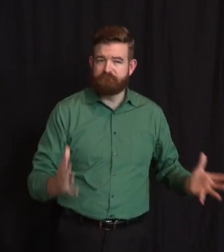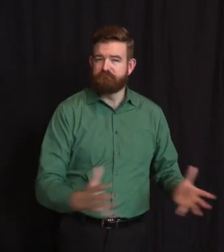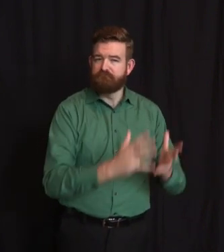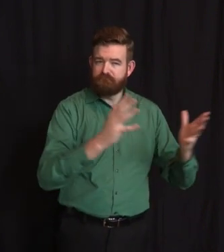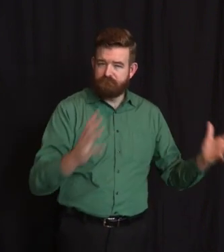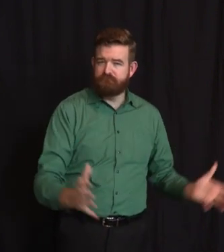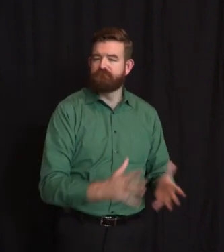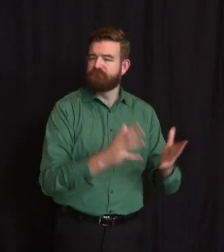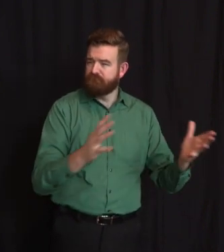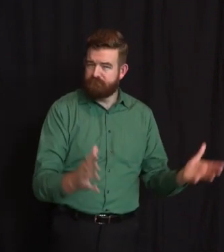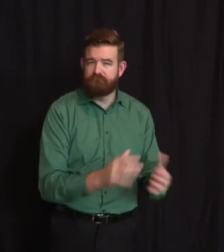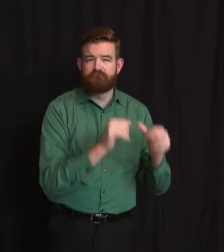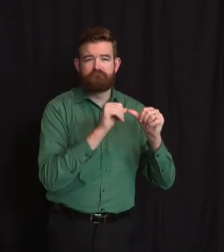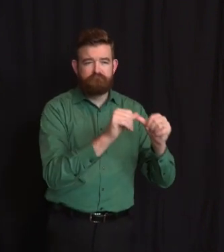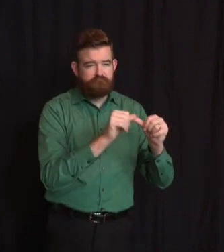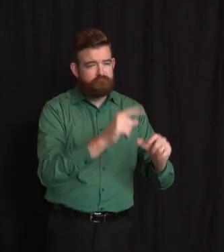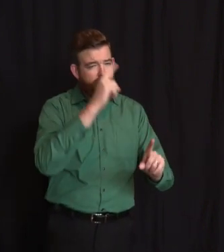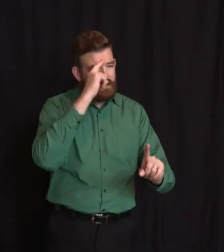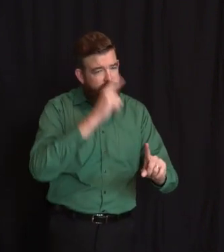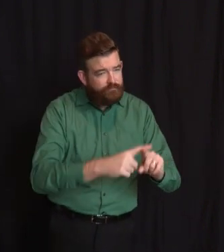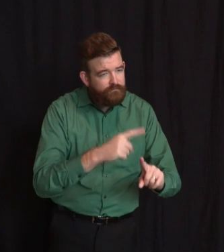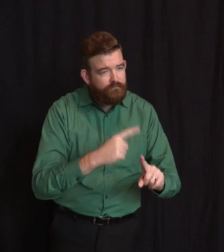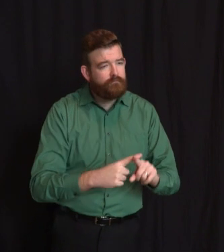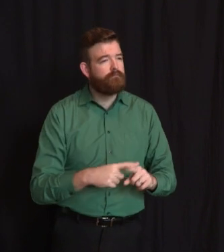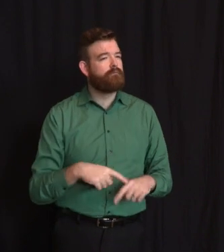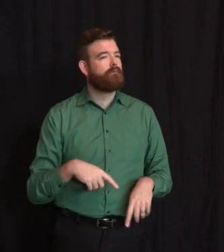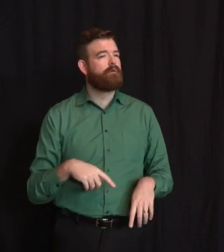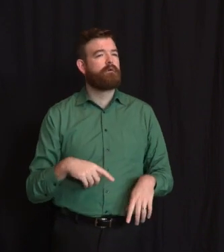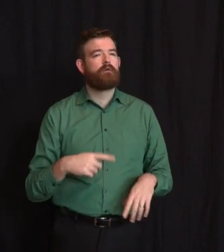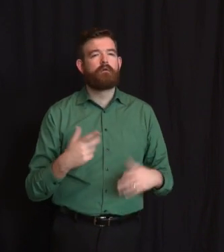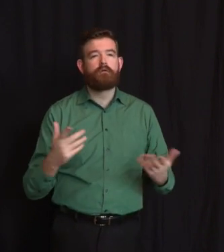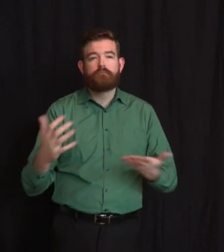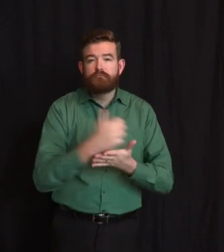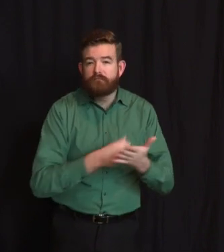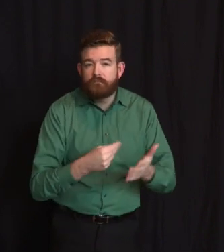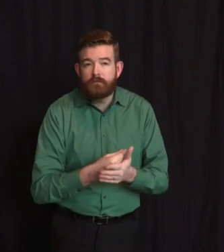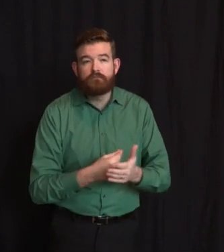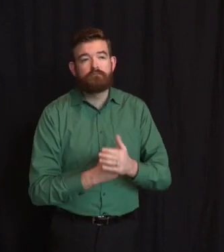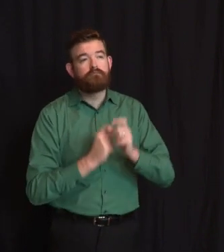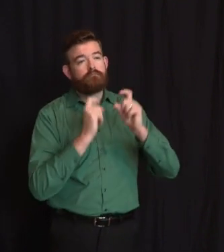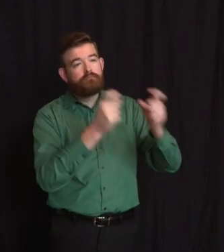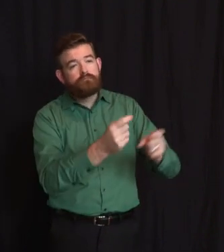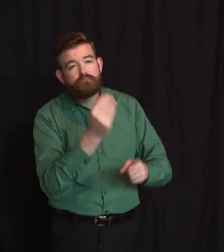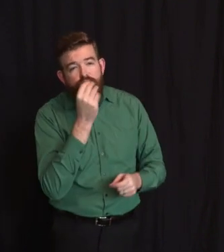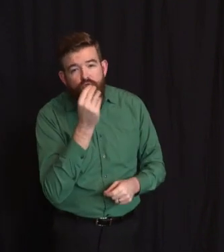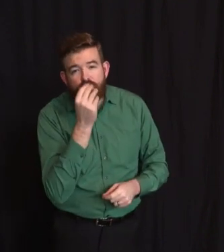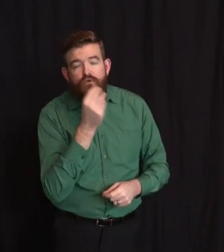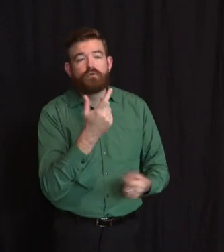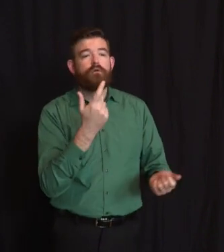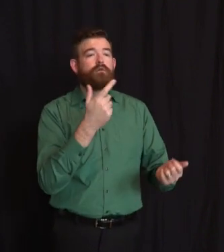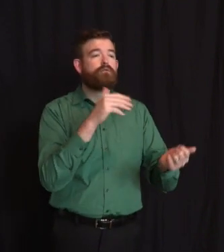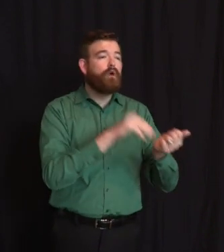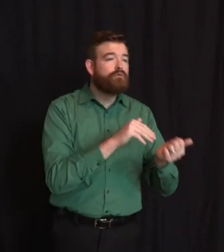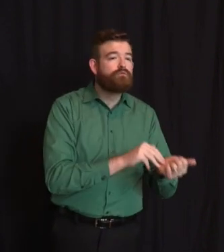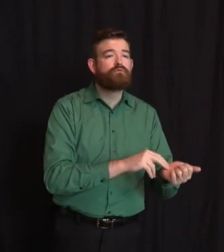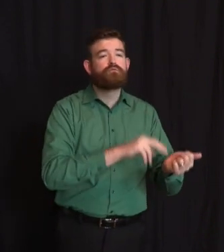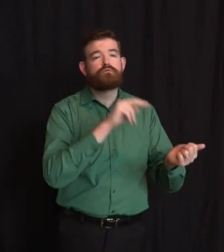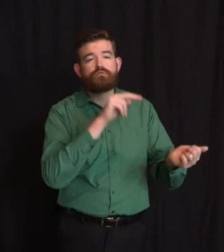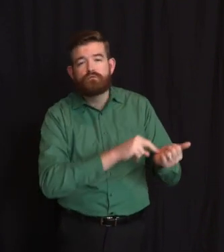way, and the guy, the Villanova grad to my left, I think probably had mixed emotions about that chant. I think this is a positive way to end